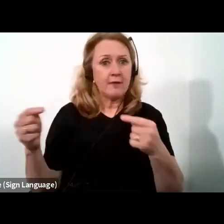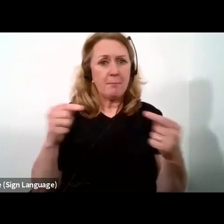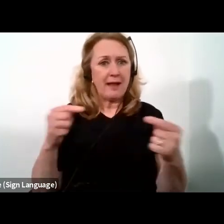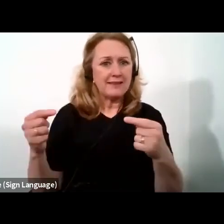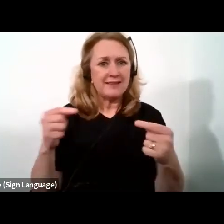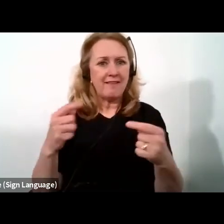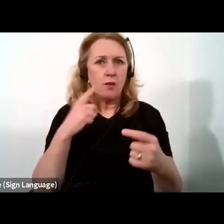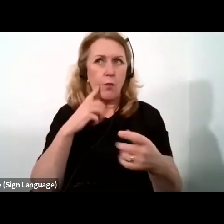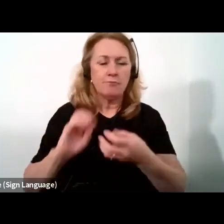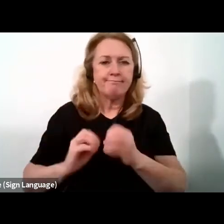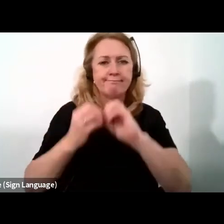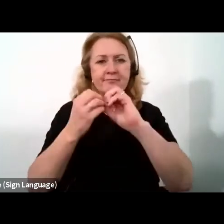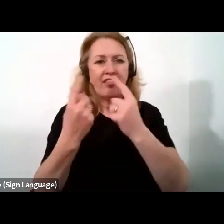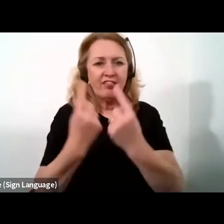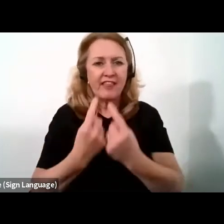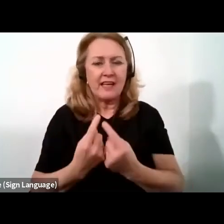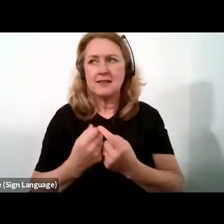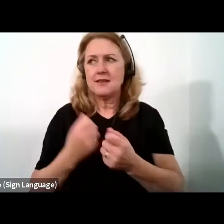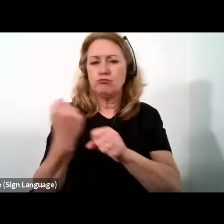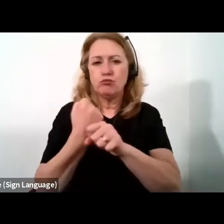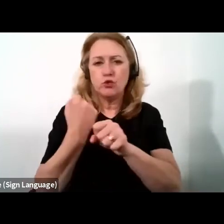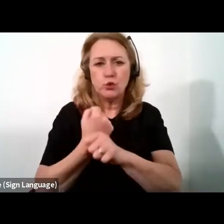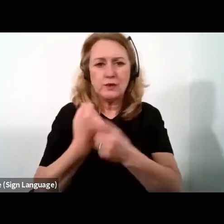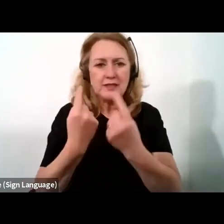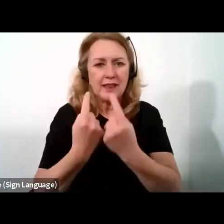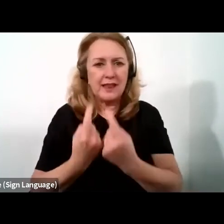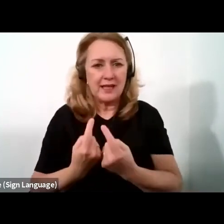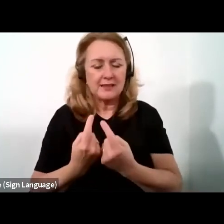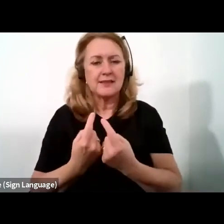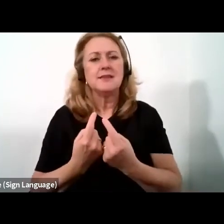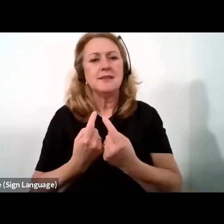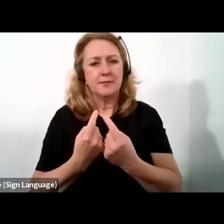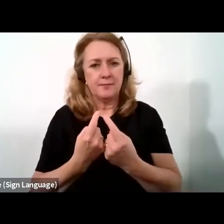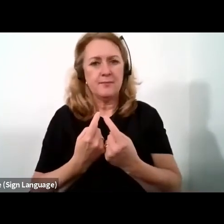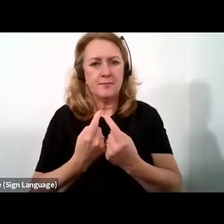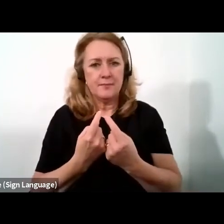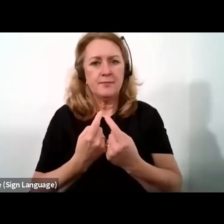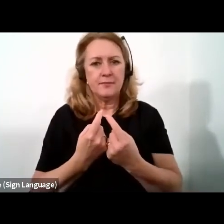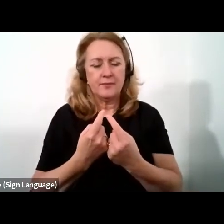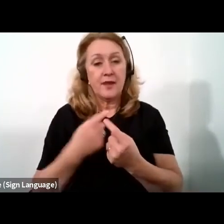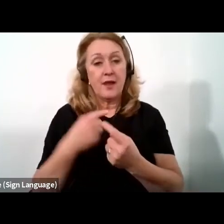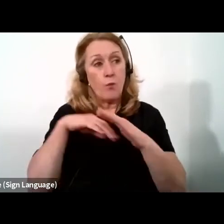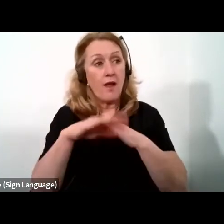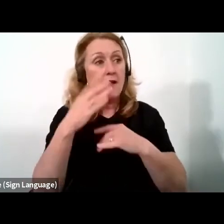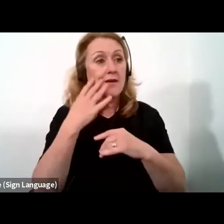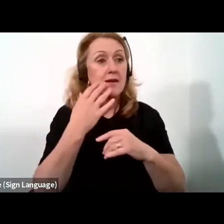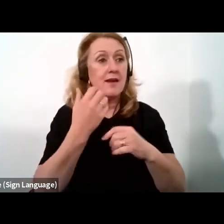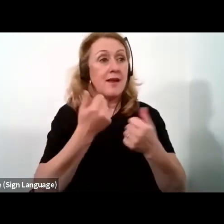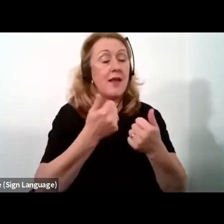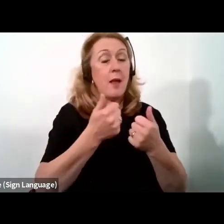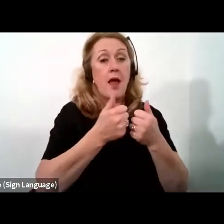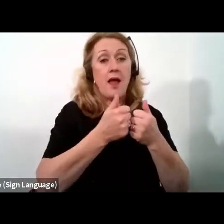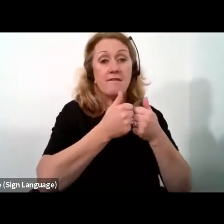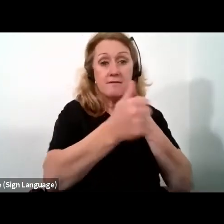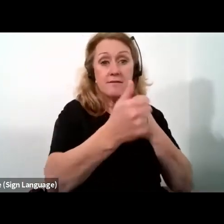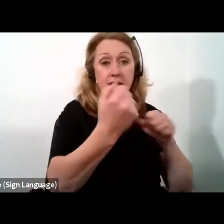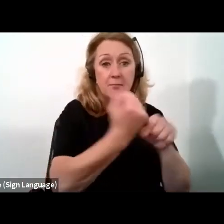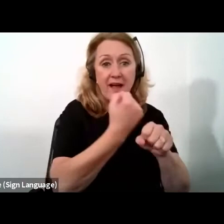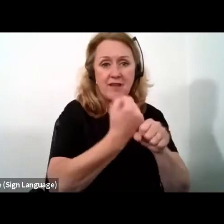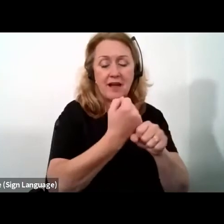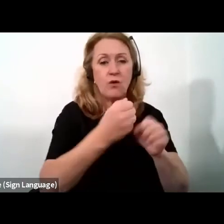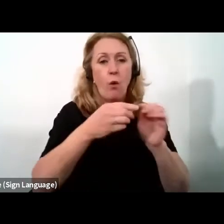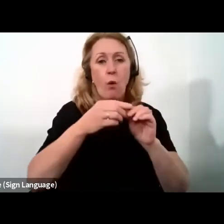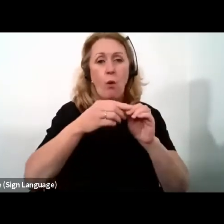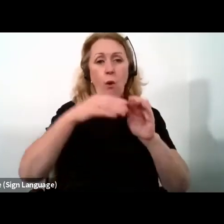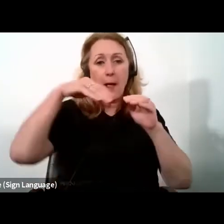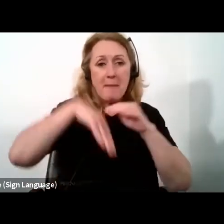to inventing things and producing the goods that we require, be it in manufacturing or mining. We do not spend enough